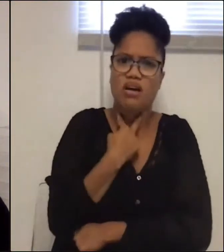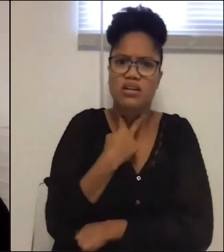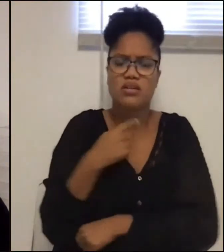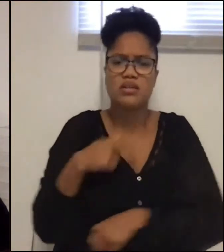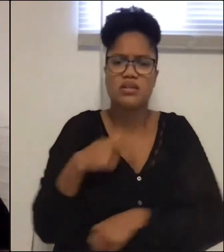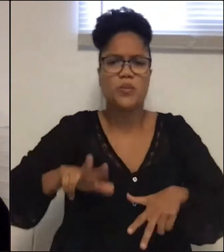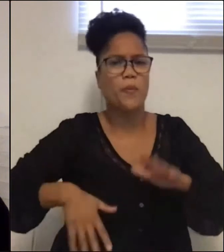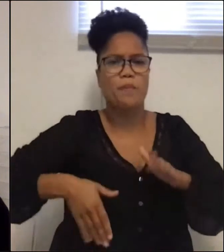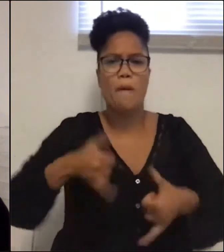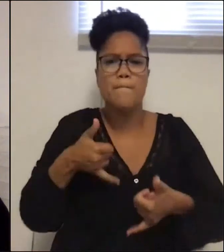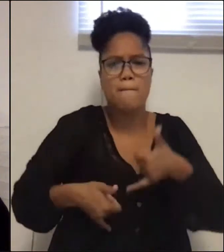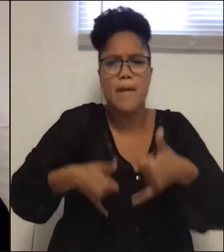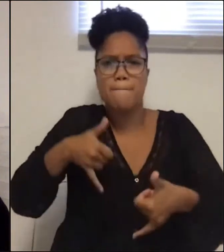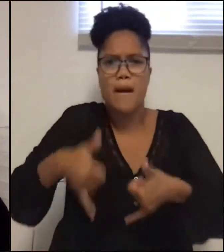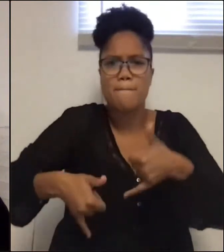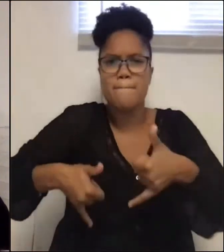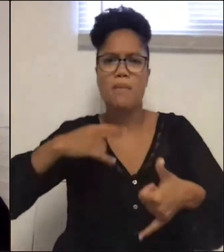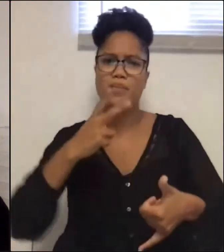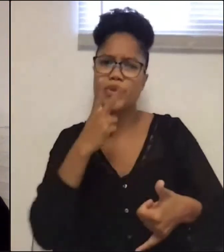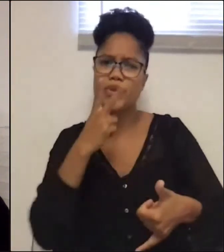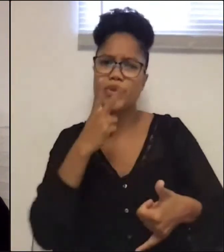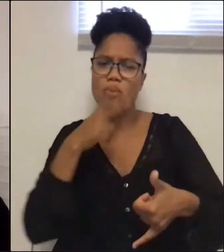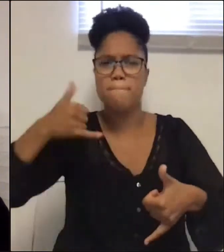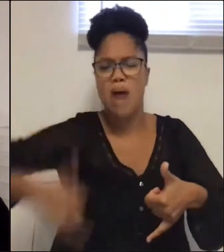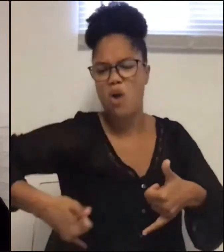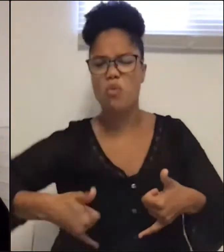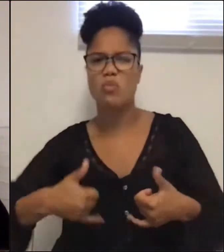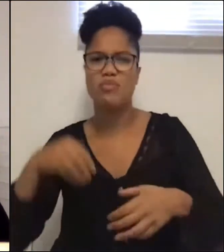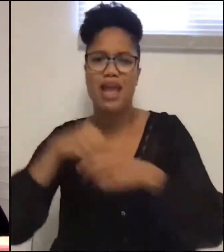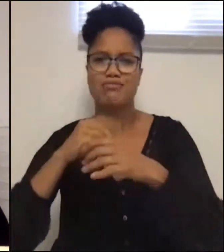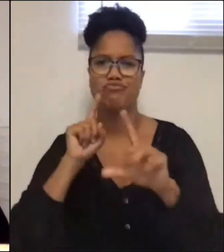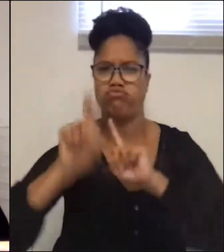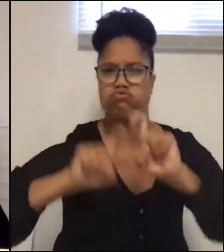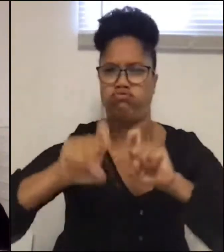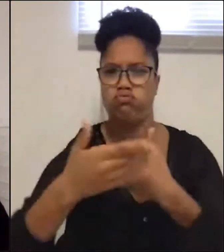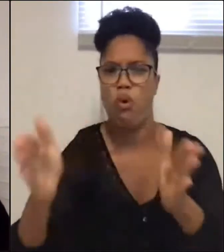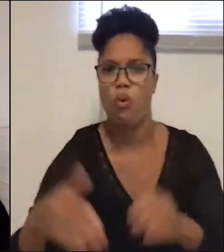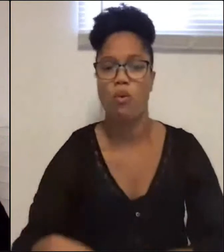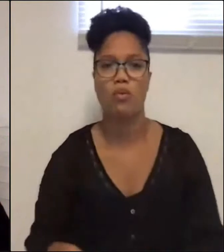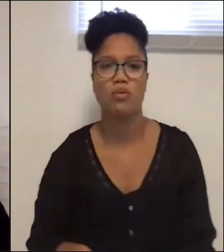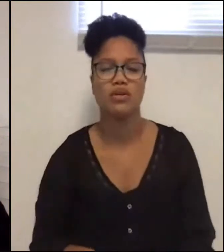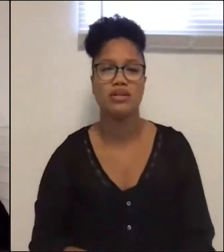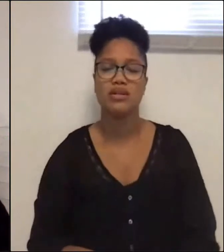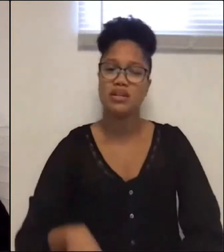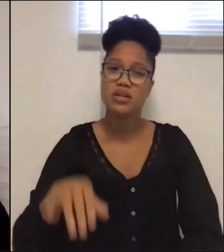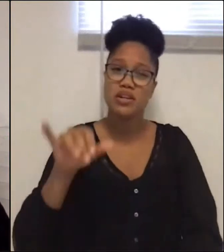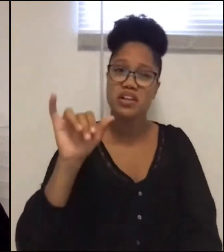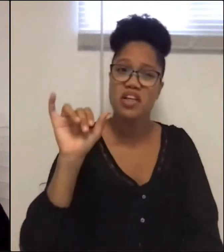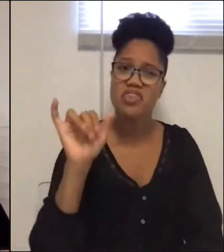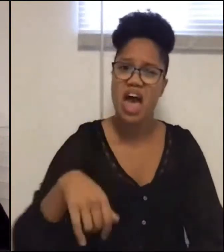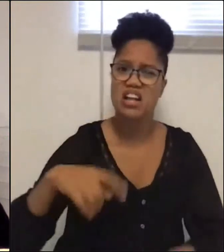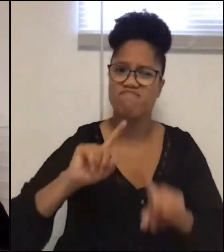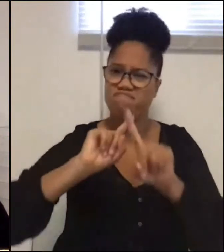cigarettes into interrogation room tile? That string of strangulations in the